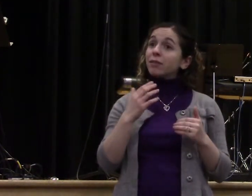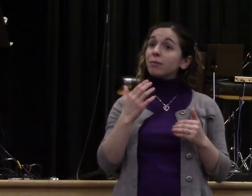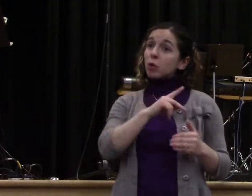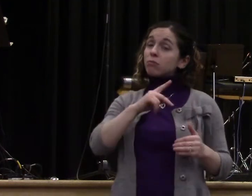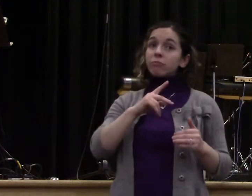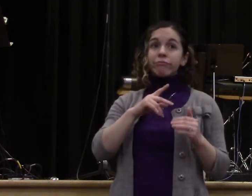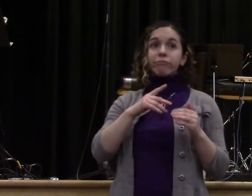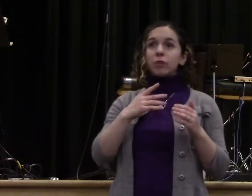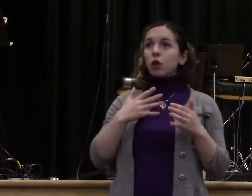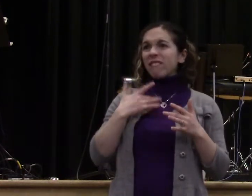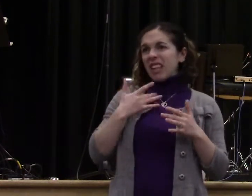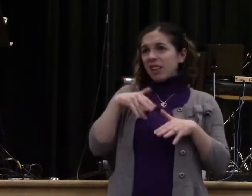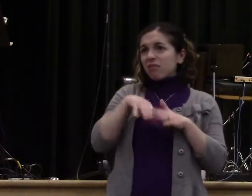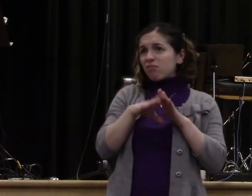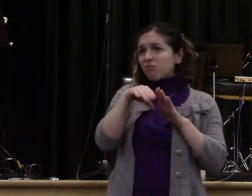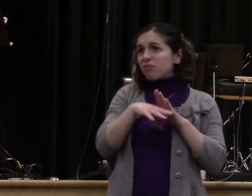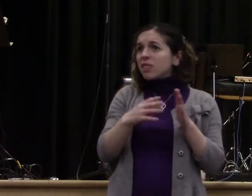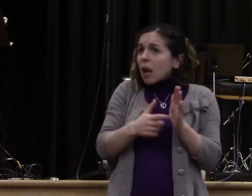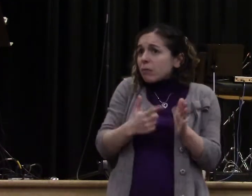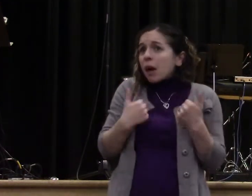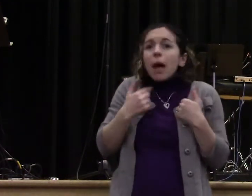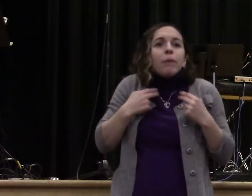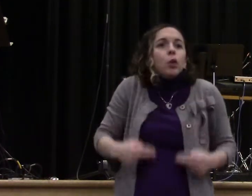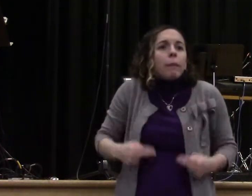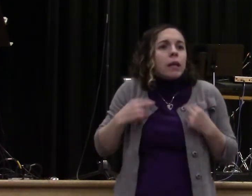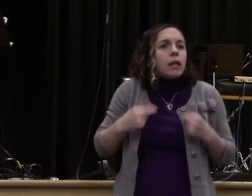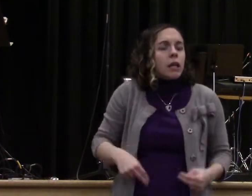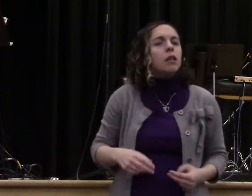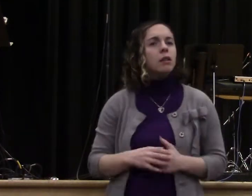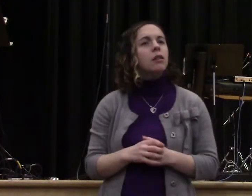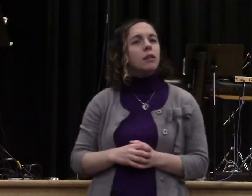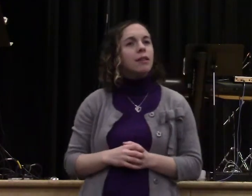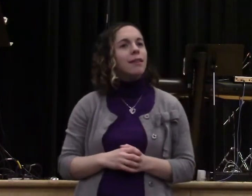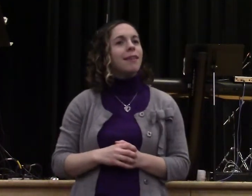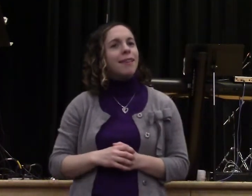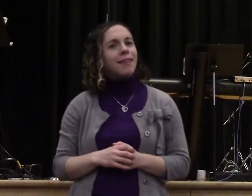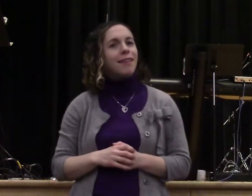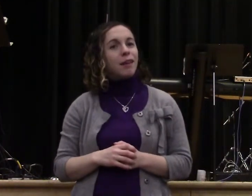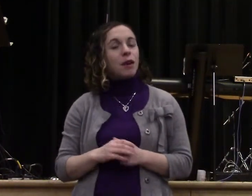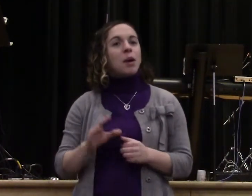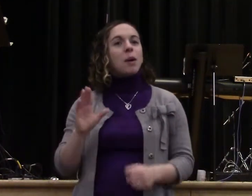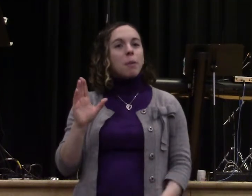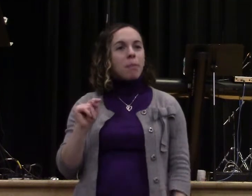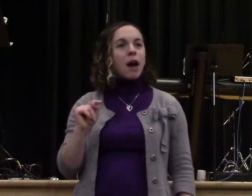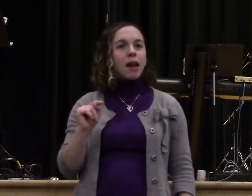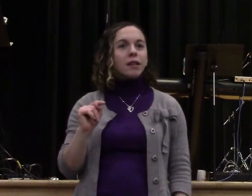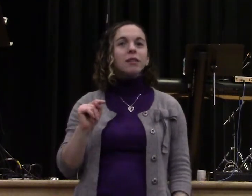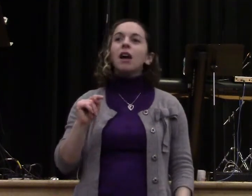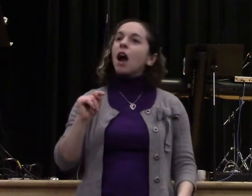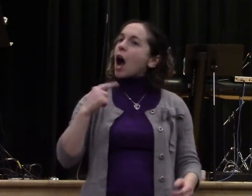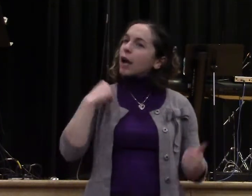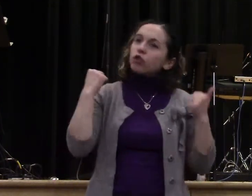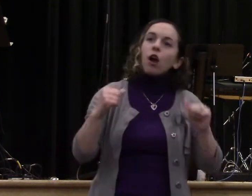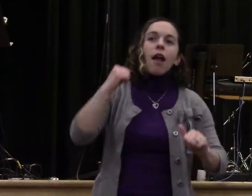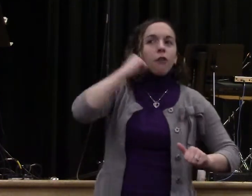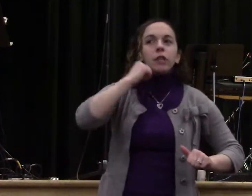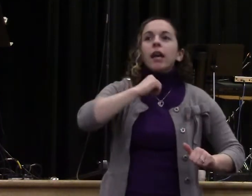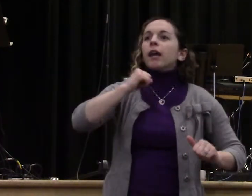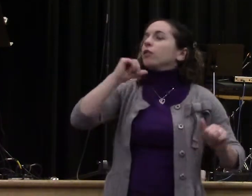,000 loaves and to feed the 5,000. Maybe someday that will happen but right now, some days you'll get Pastor Ralph and some